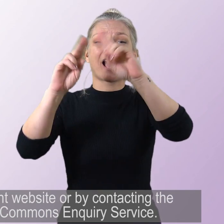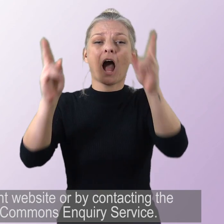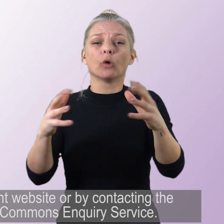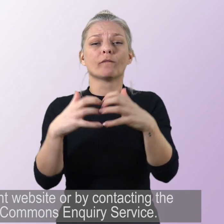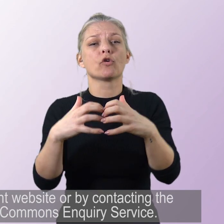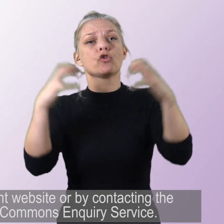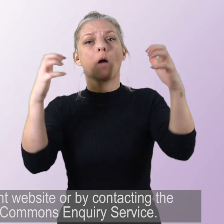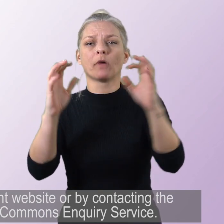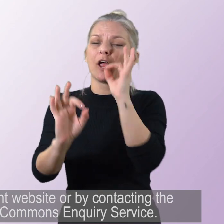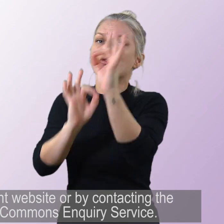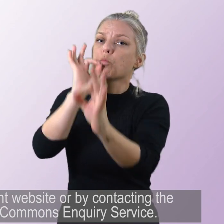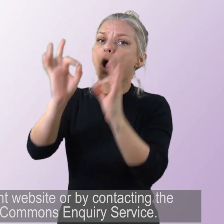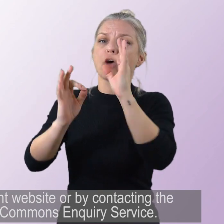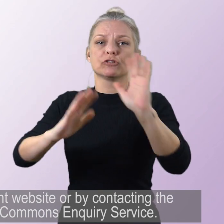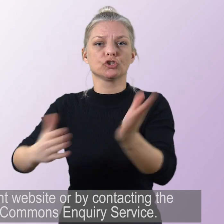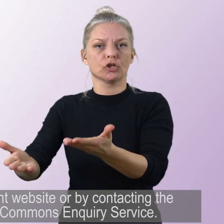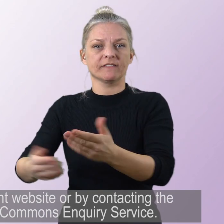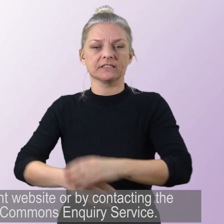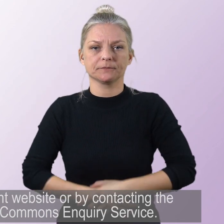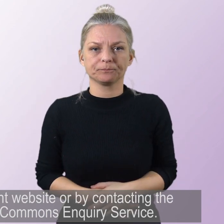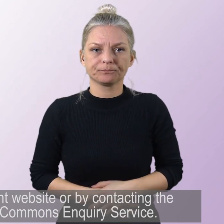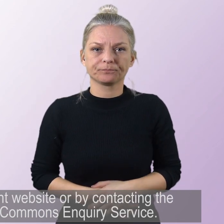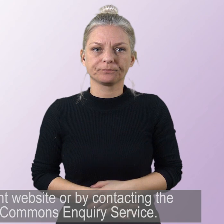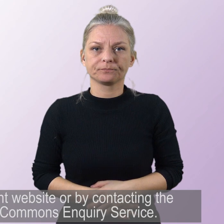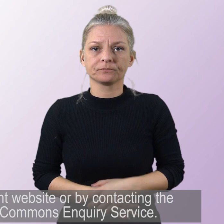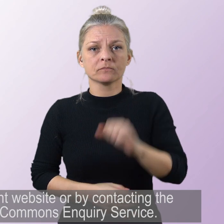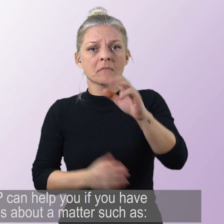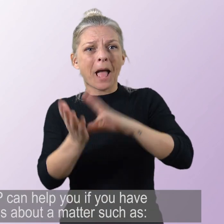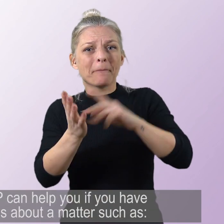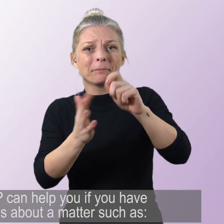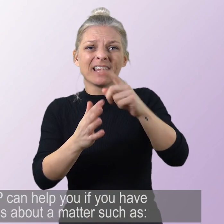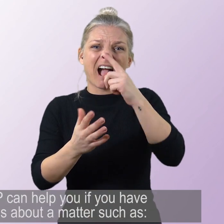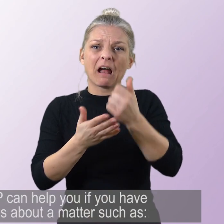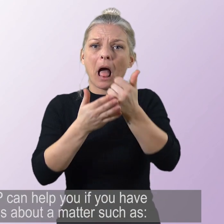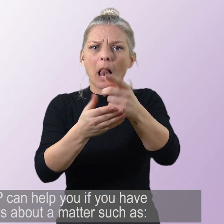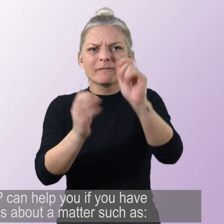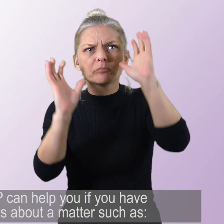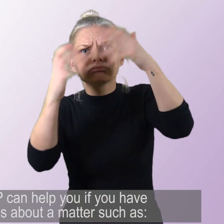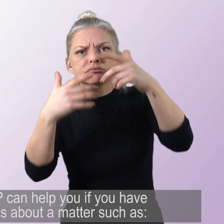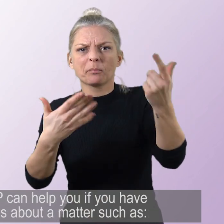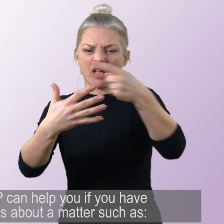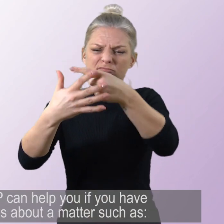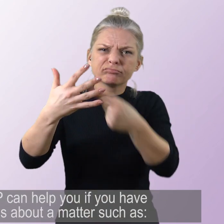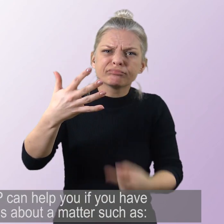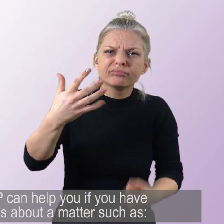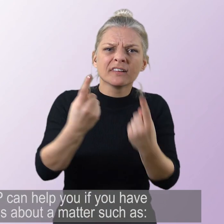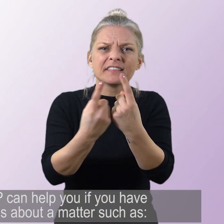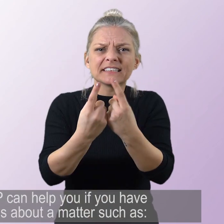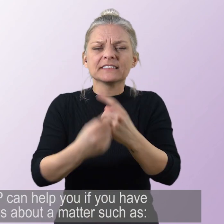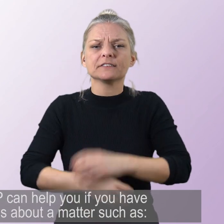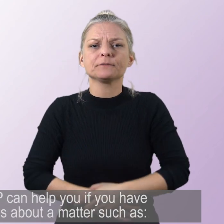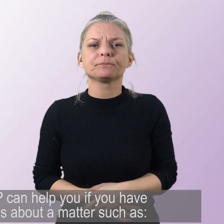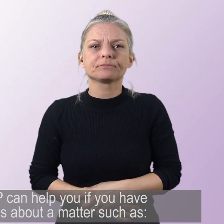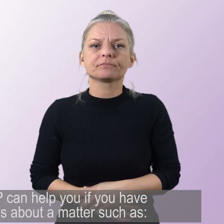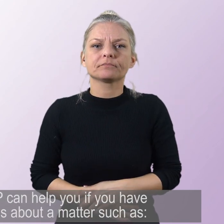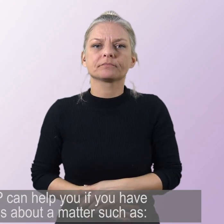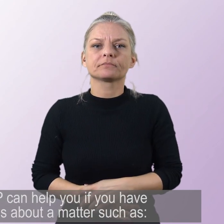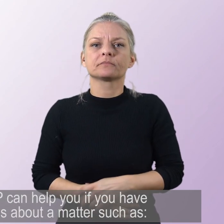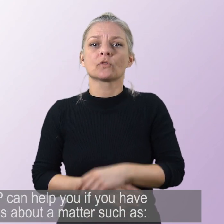contacting the House of Commons Inquiry Service. Your MP can help you if you have concerns about a matter such